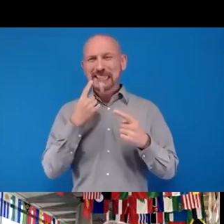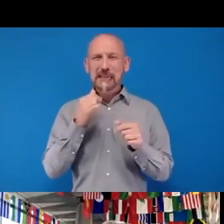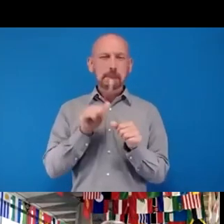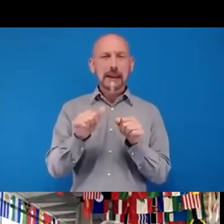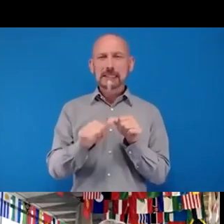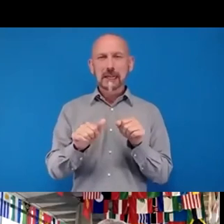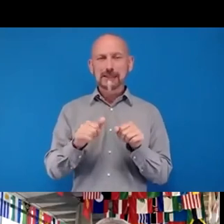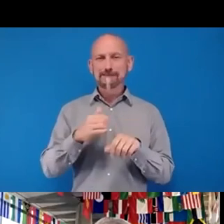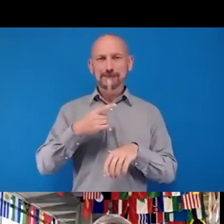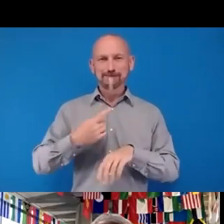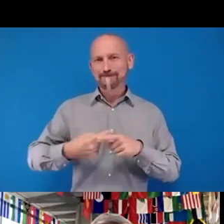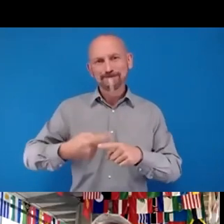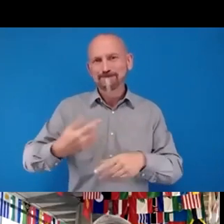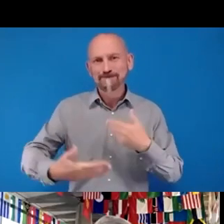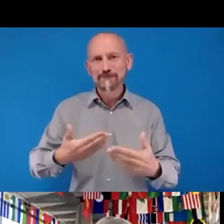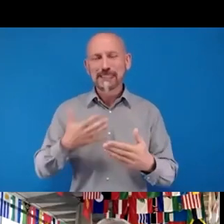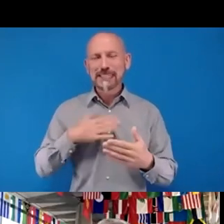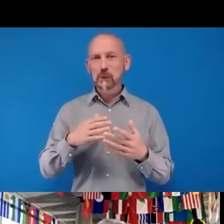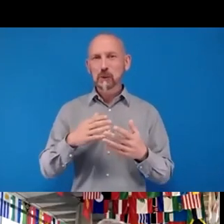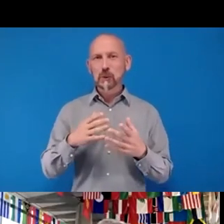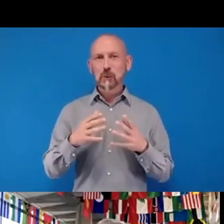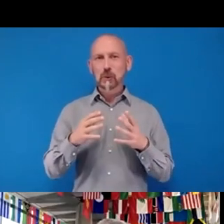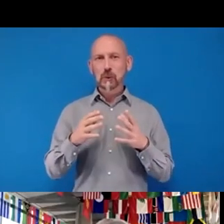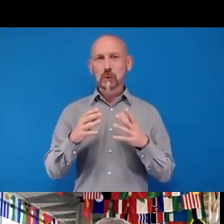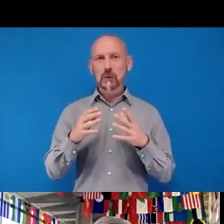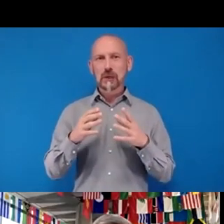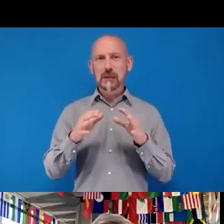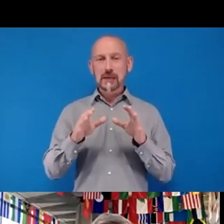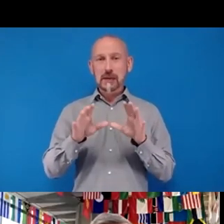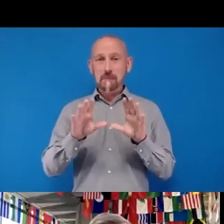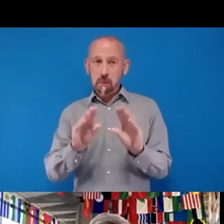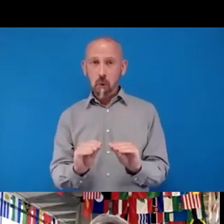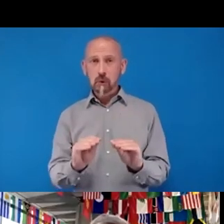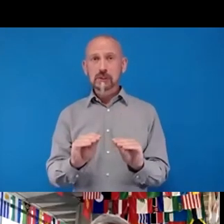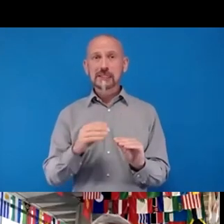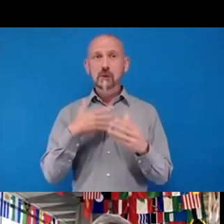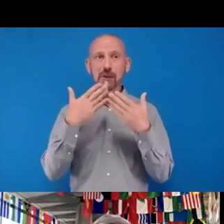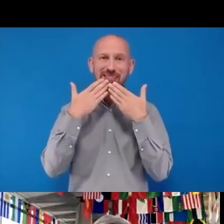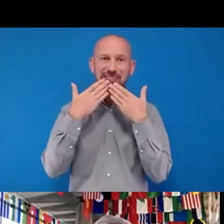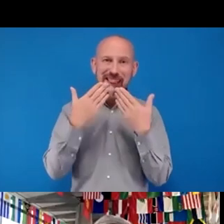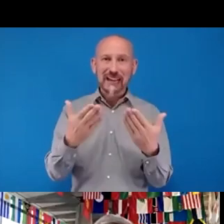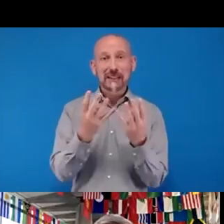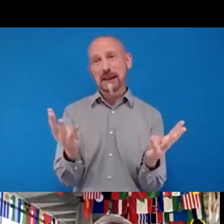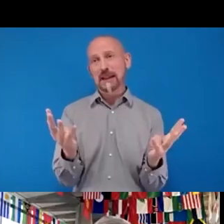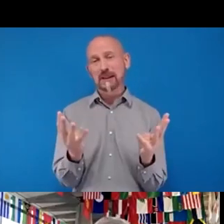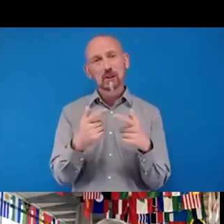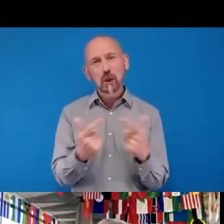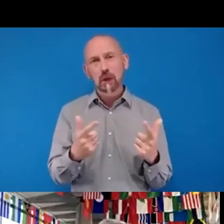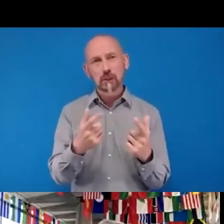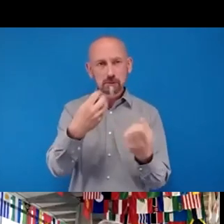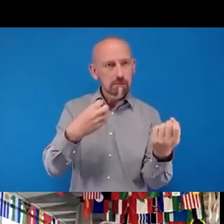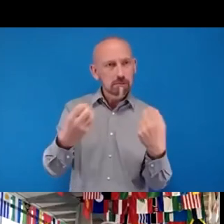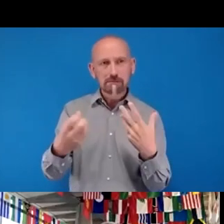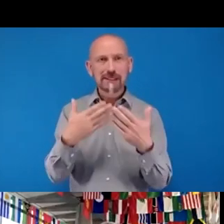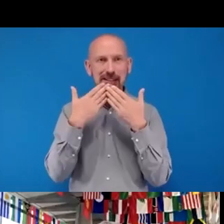on time, I think we'll need to close the panel session there and thank our panelists so much for participating